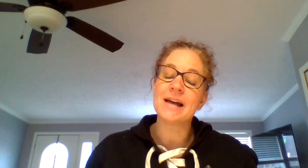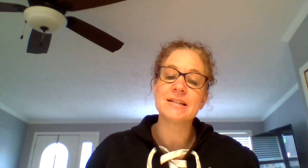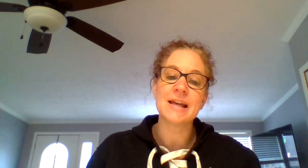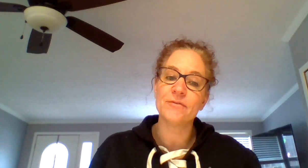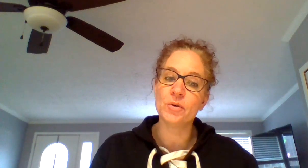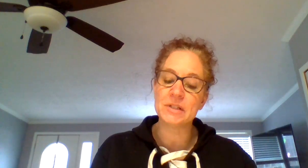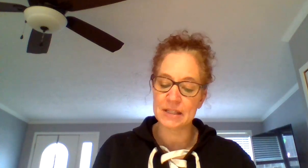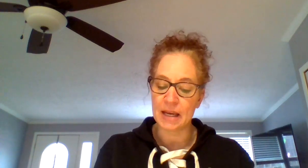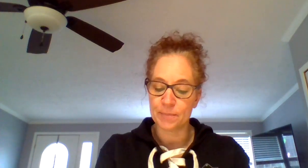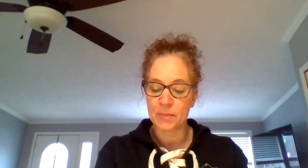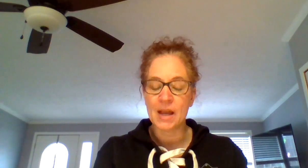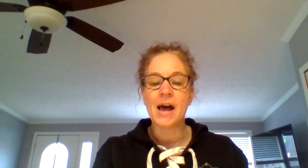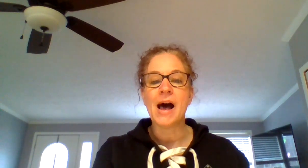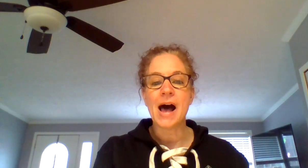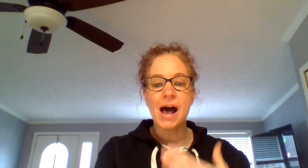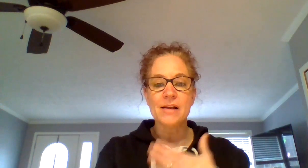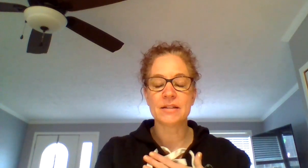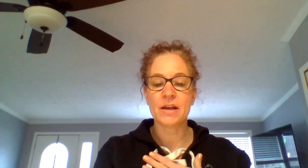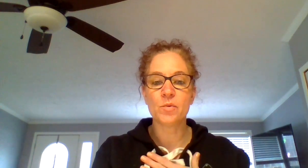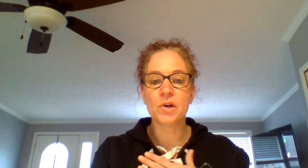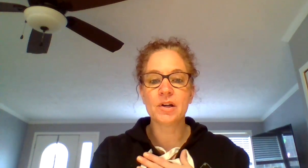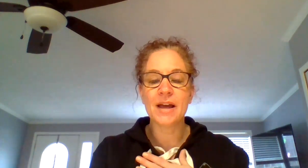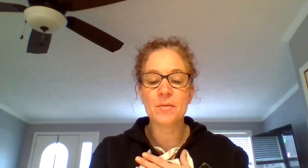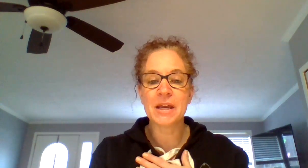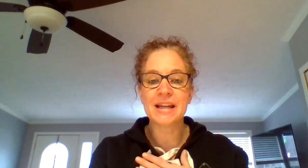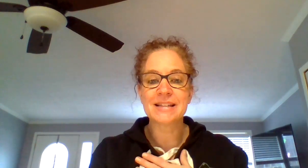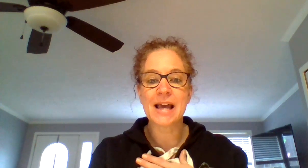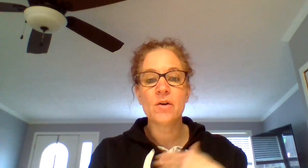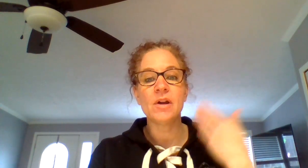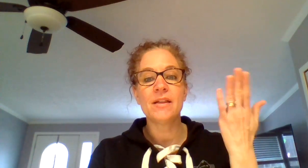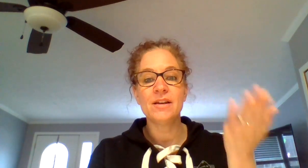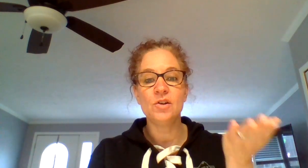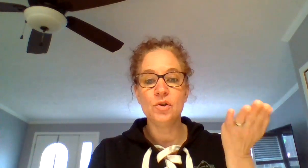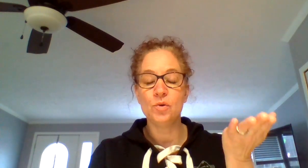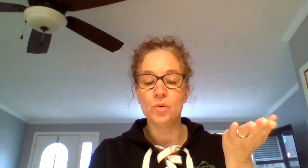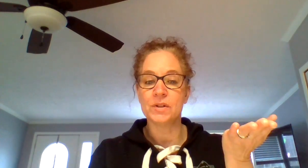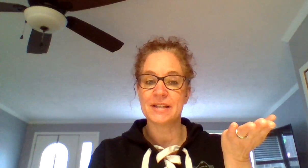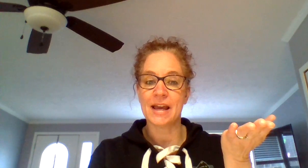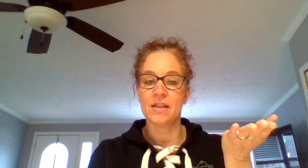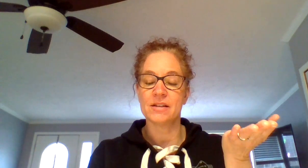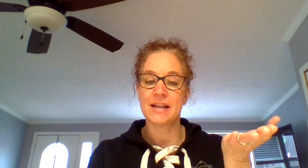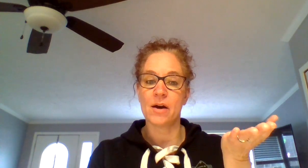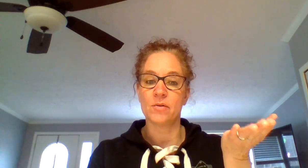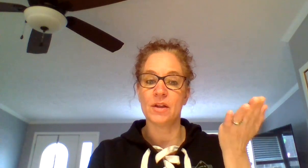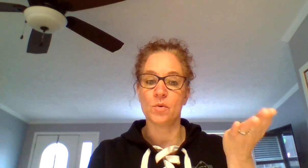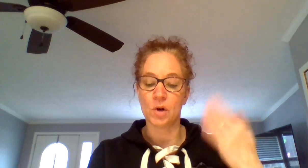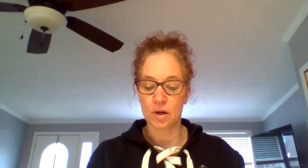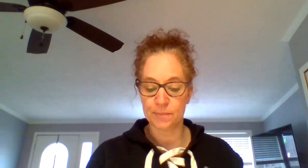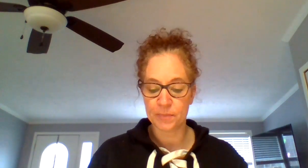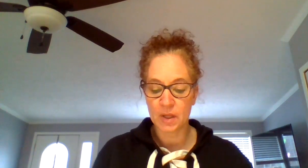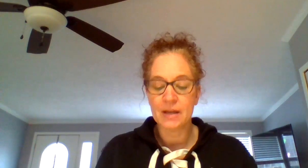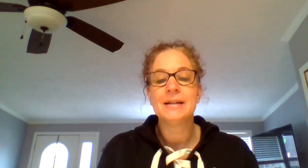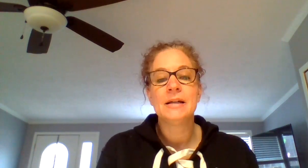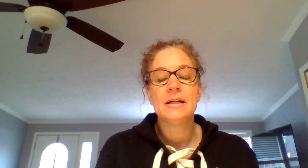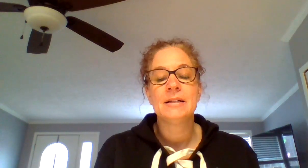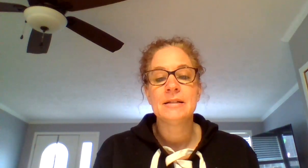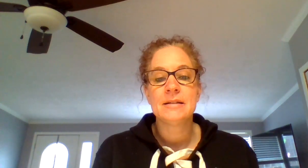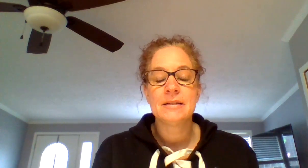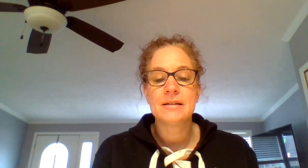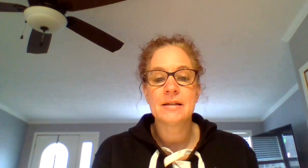Onset fluency. I'll say a word and the beginning sound and then you will say the sound and the word. T,